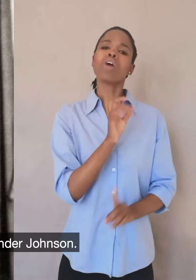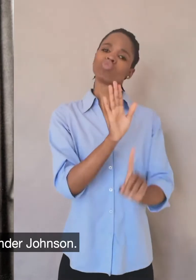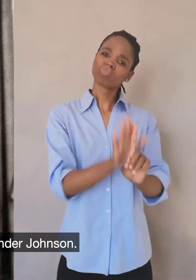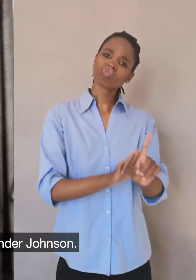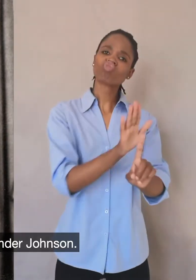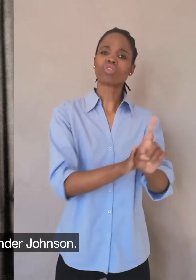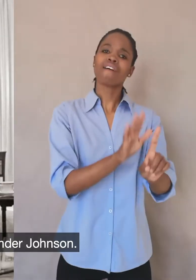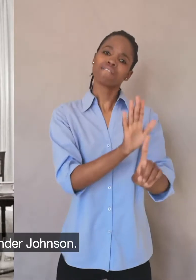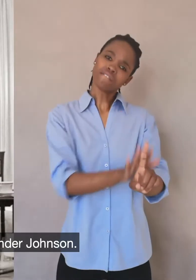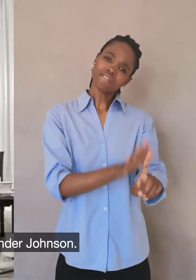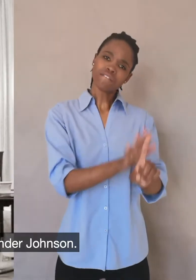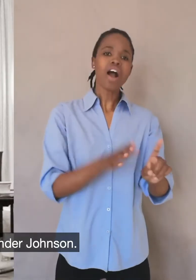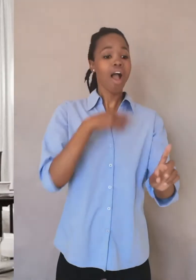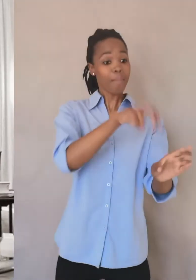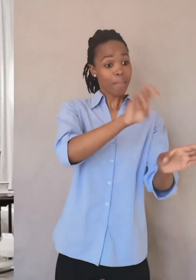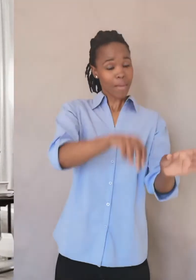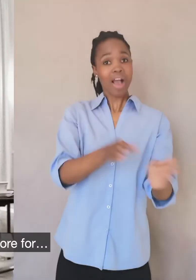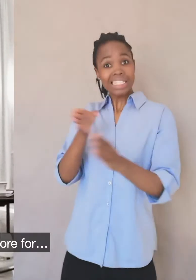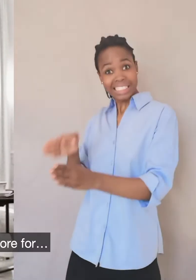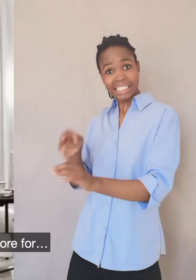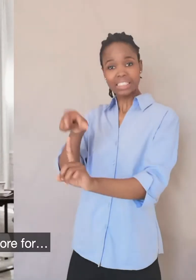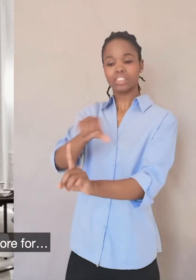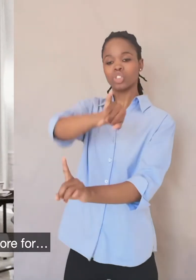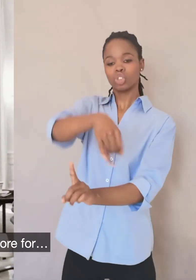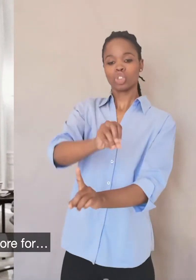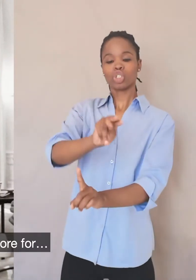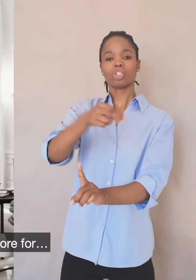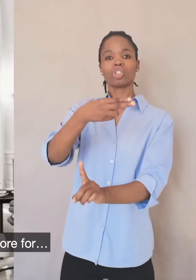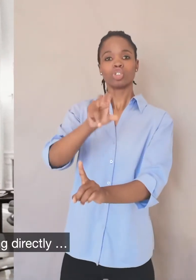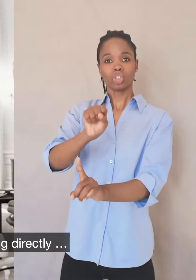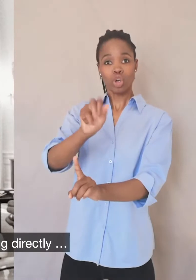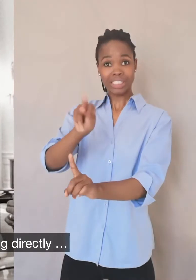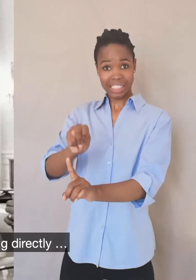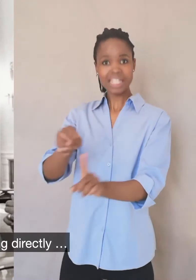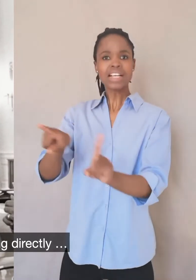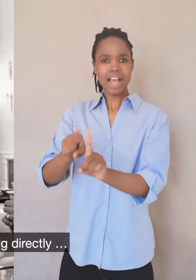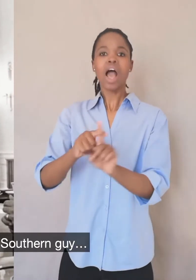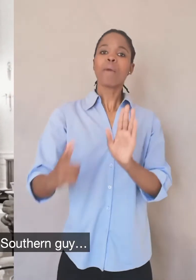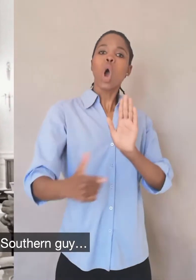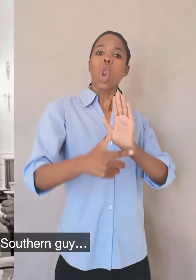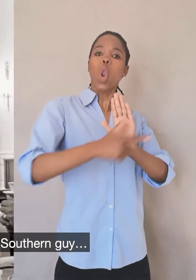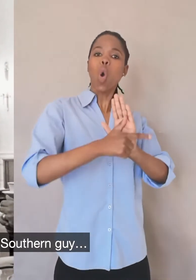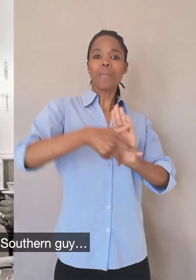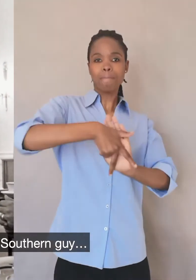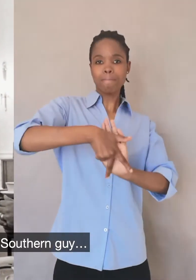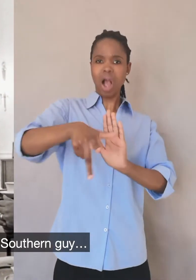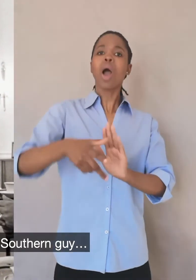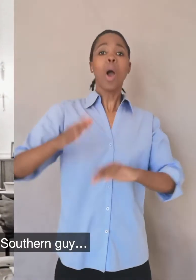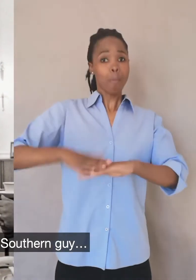after that, not so much under Johnson. But Johnson did more for... Oh, in terms of enacting the right legislation. Enacting right legislation. He was a Southern